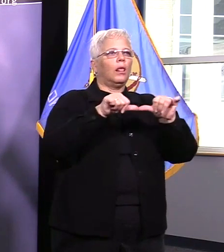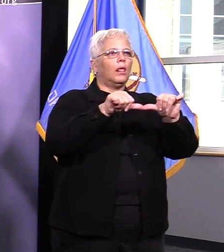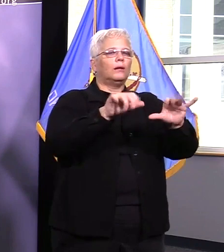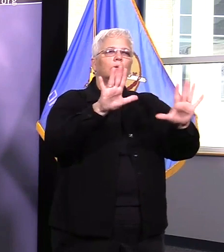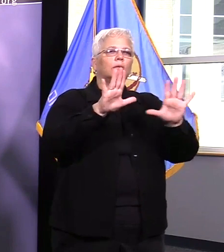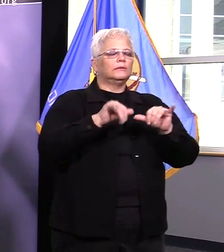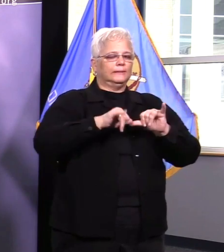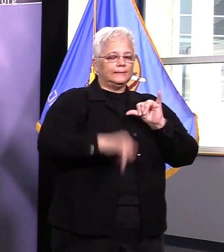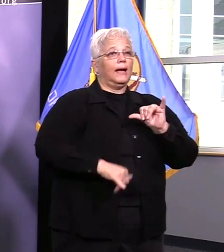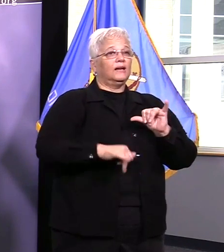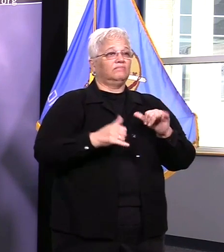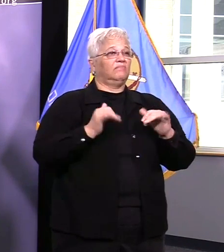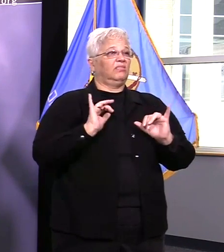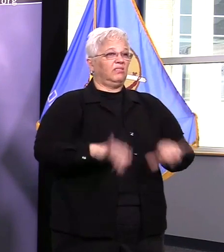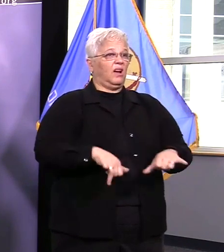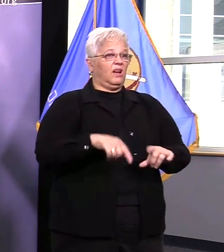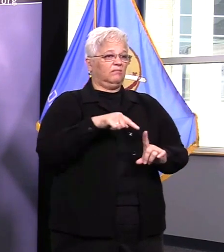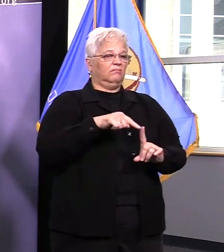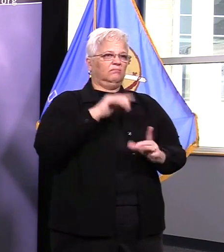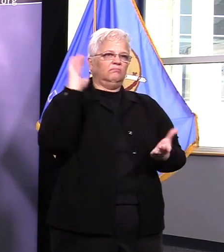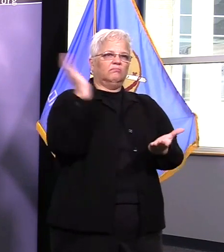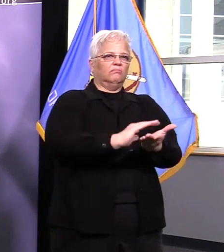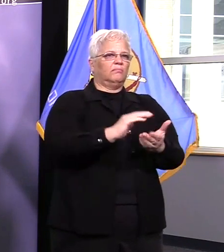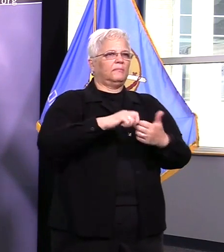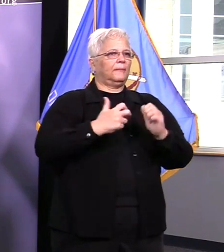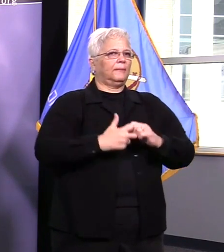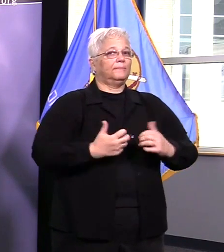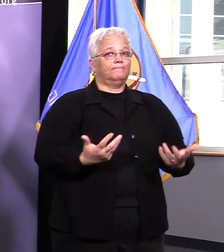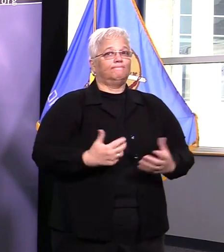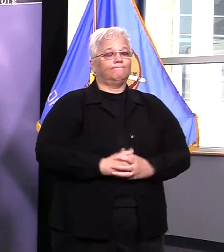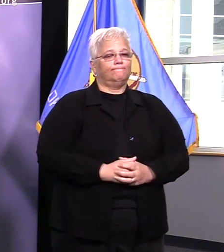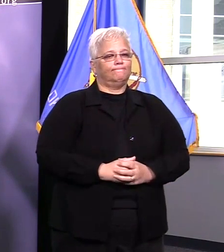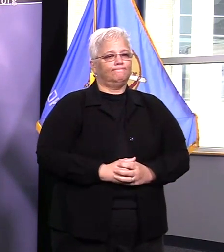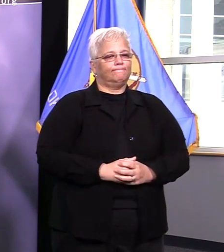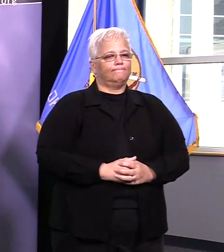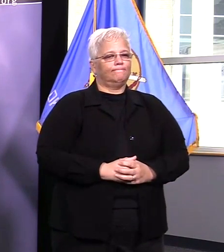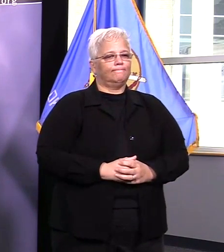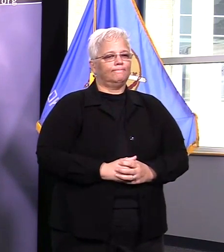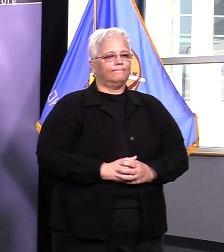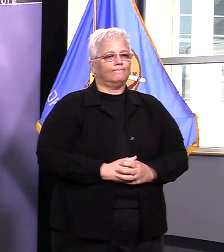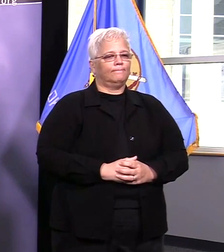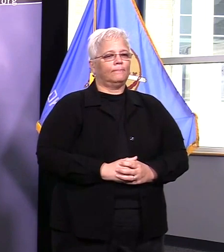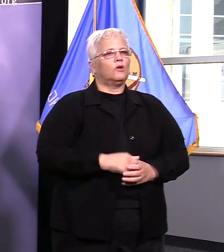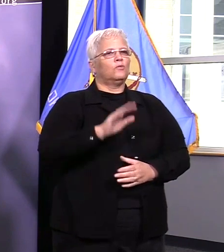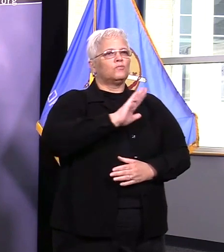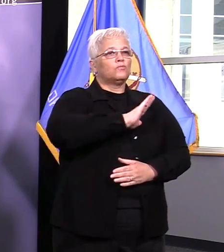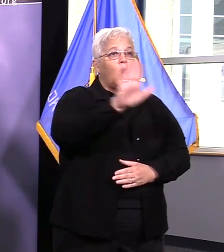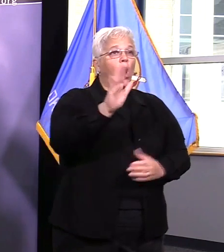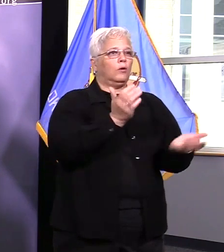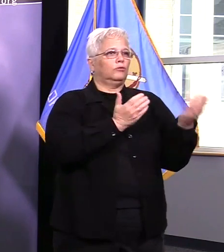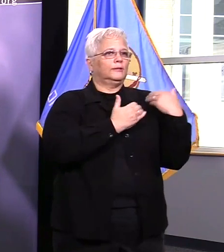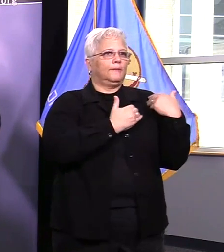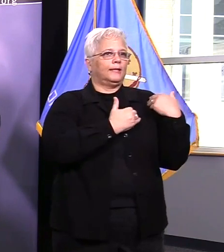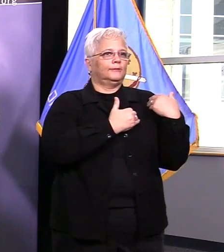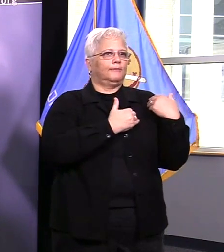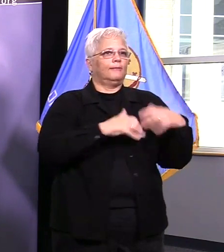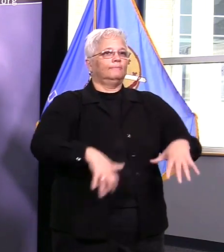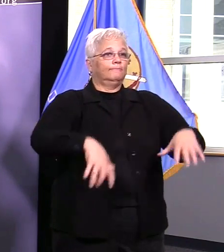so do your part and stay home thank you at this time we will take questions